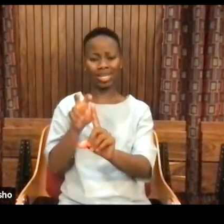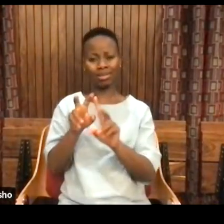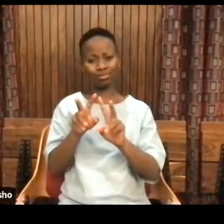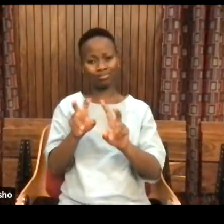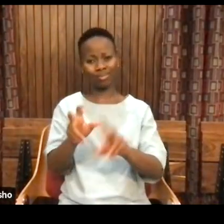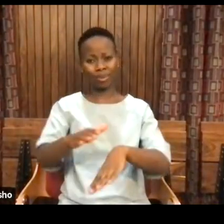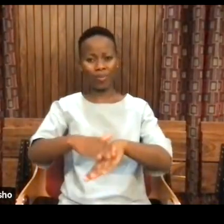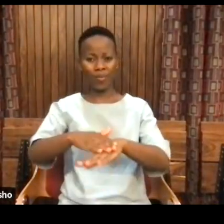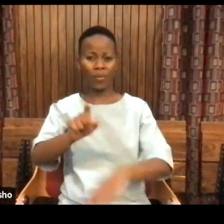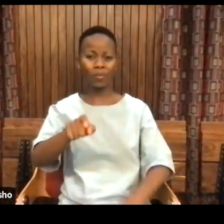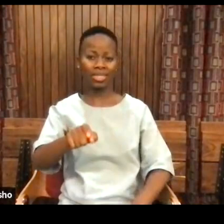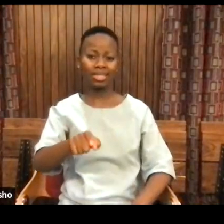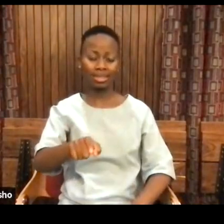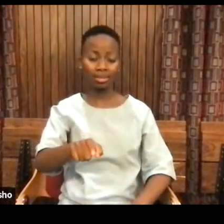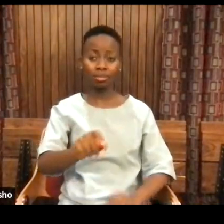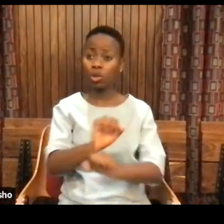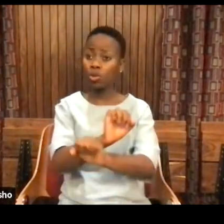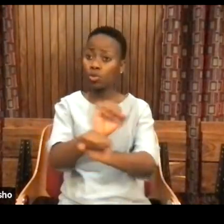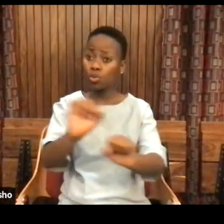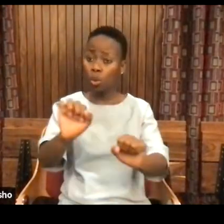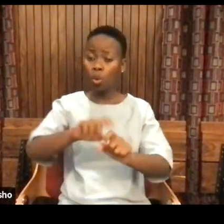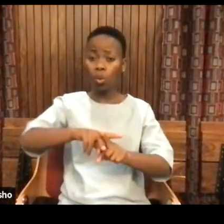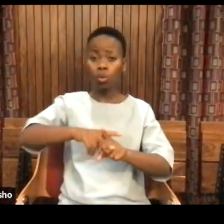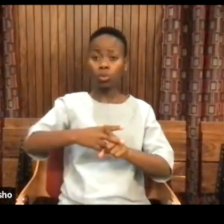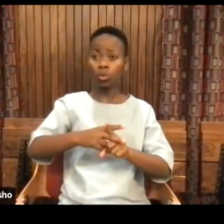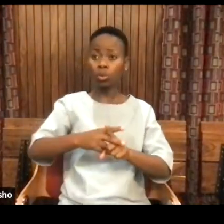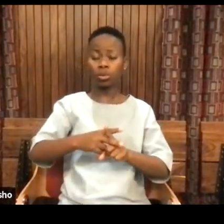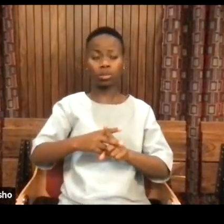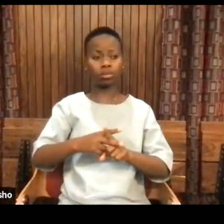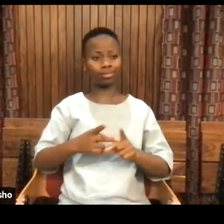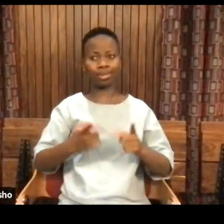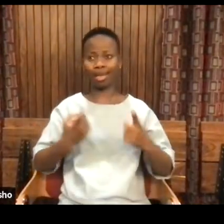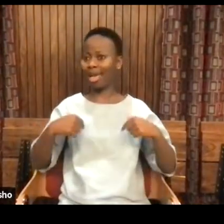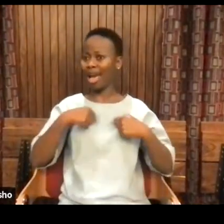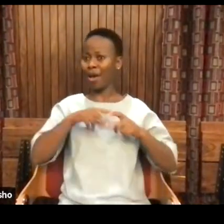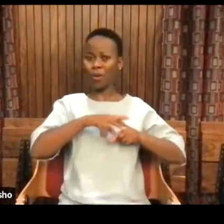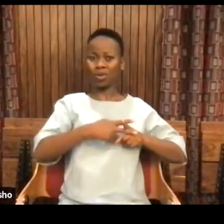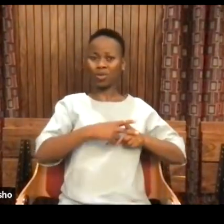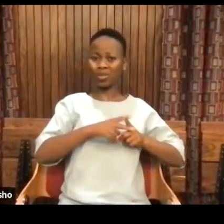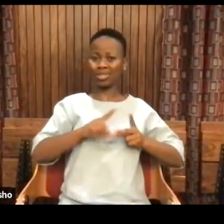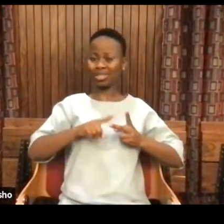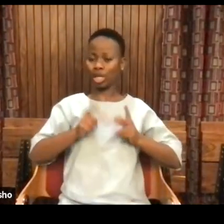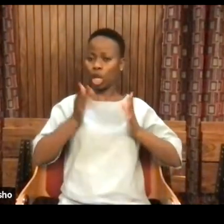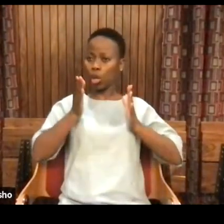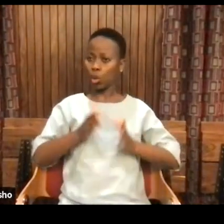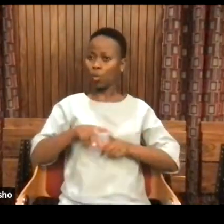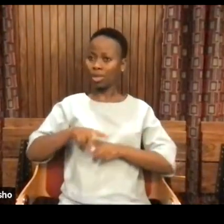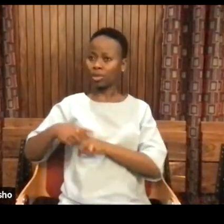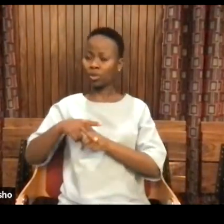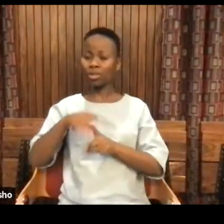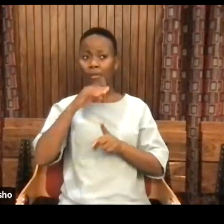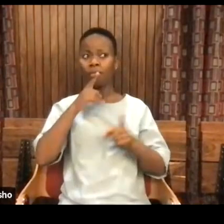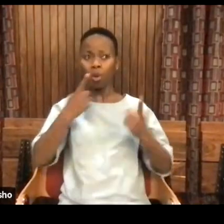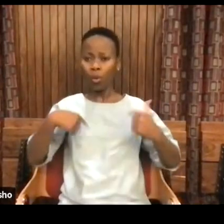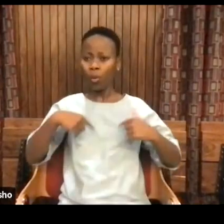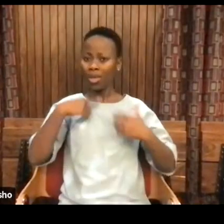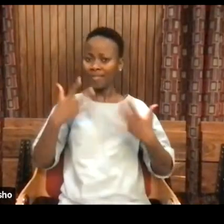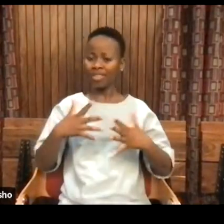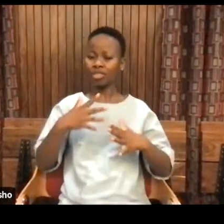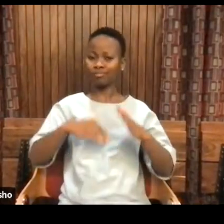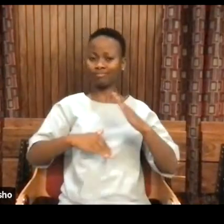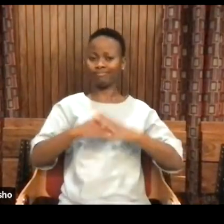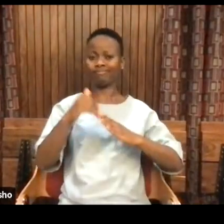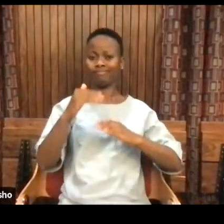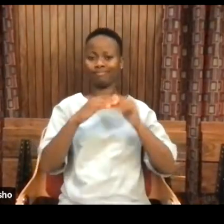Because you see, your tools, our tools, humanity's tools, all our tools build those houses. But